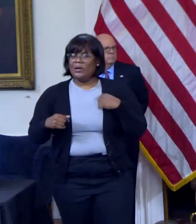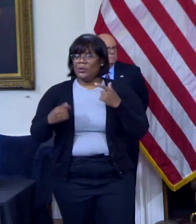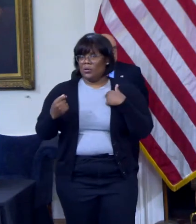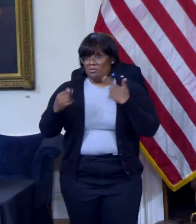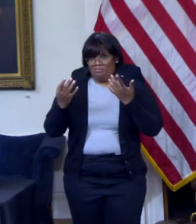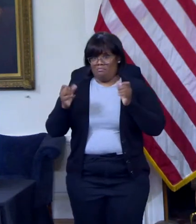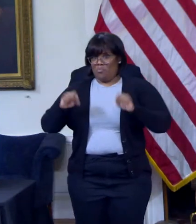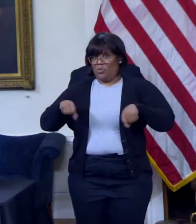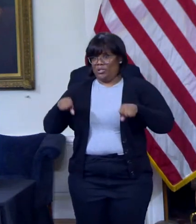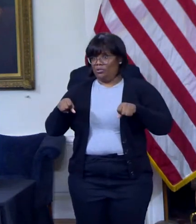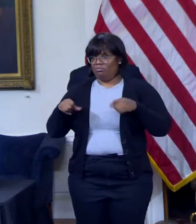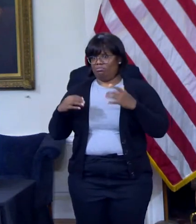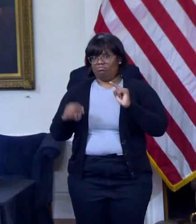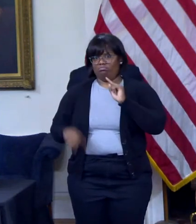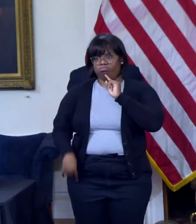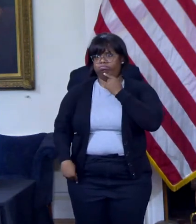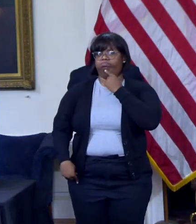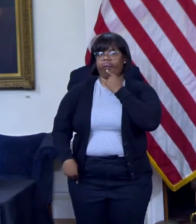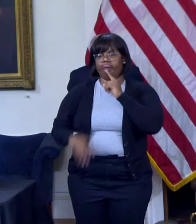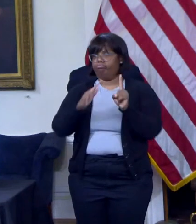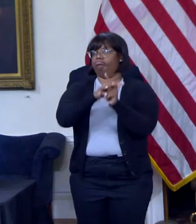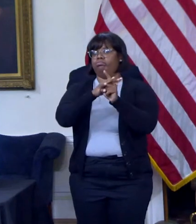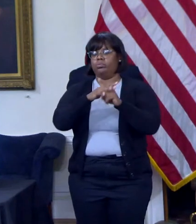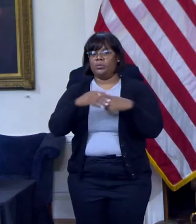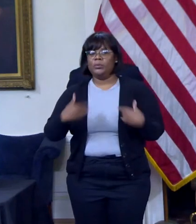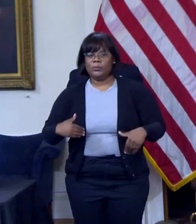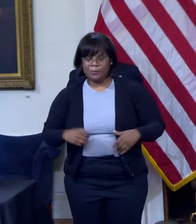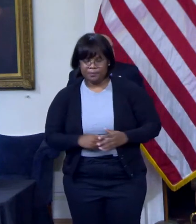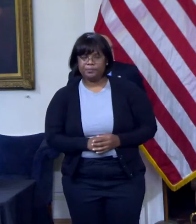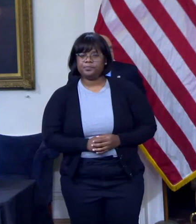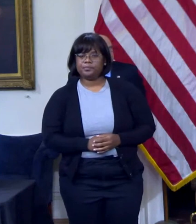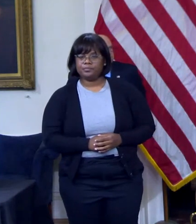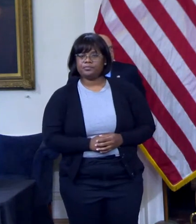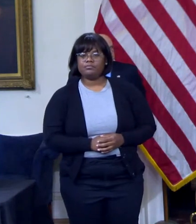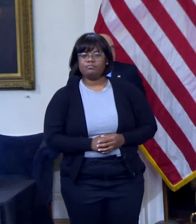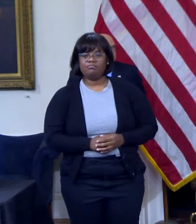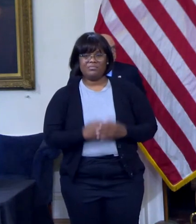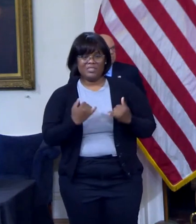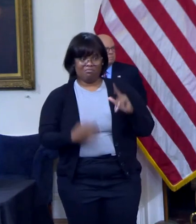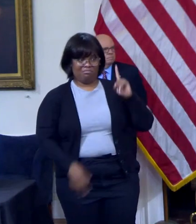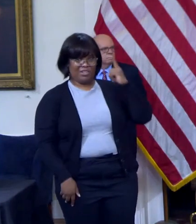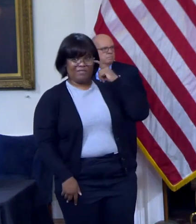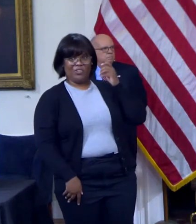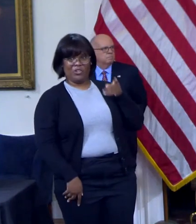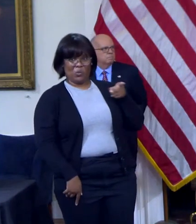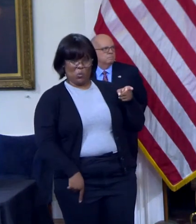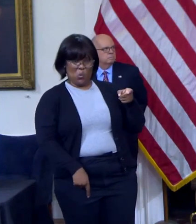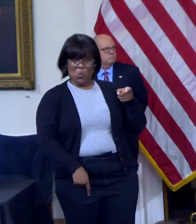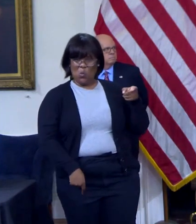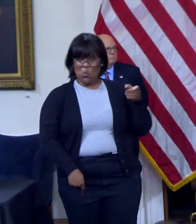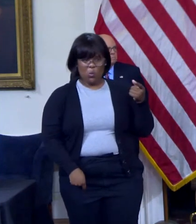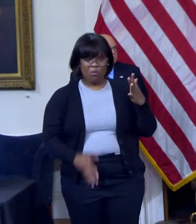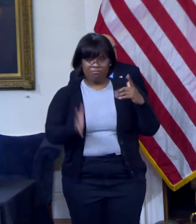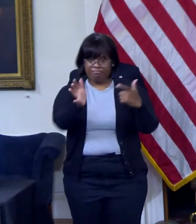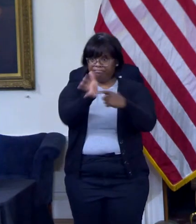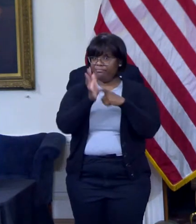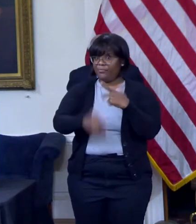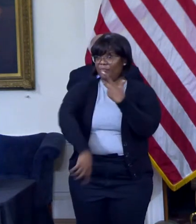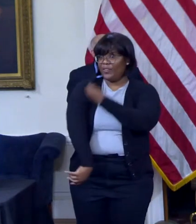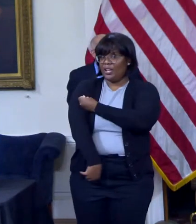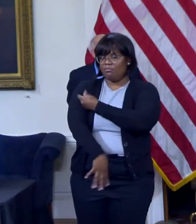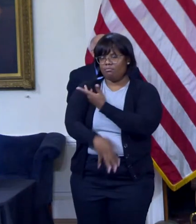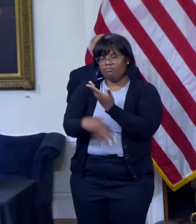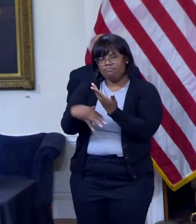very severe. Governor, what you did today is very important because vaccination